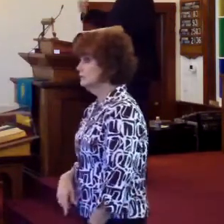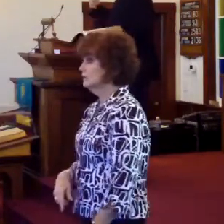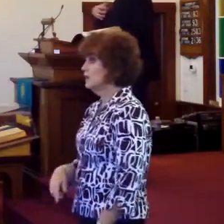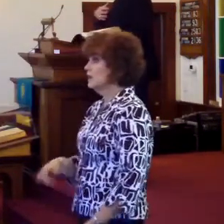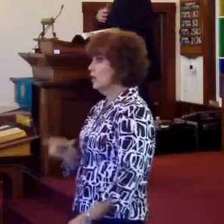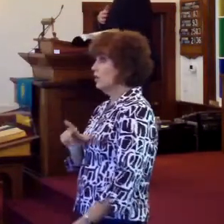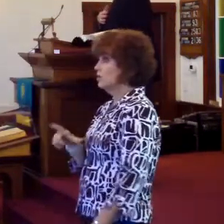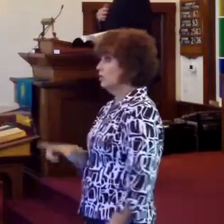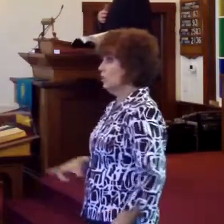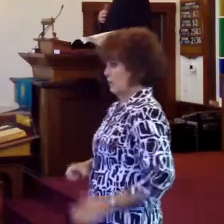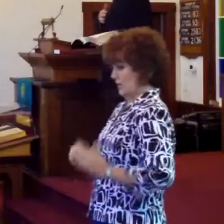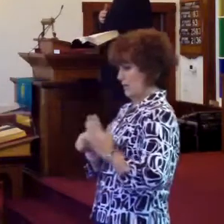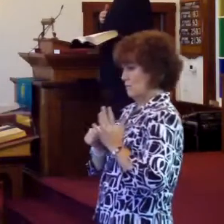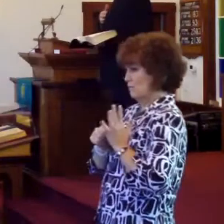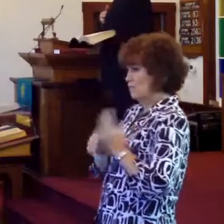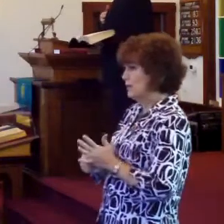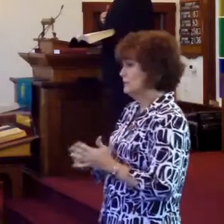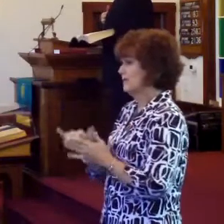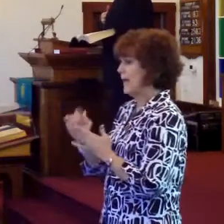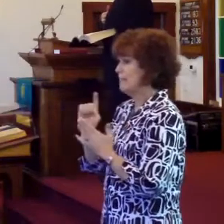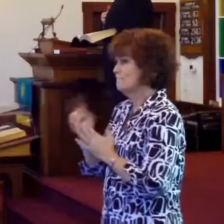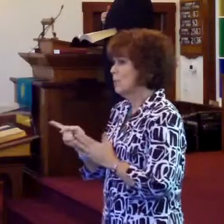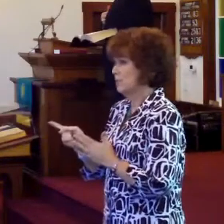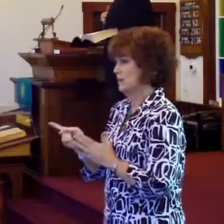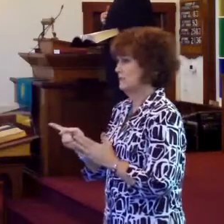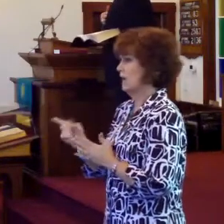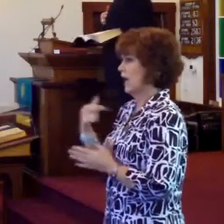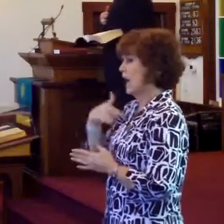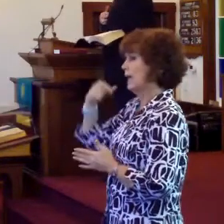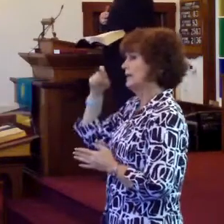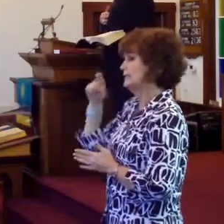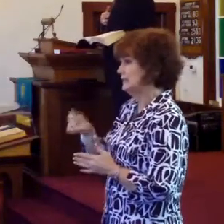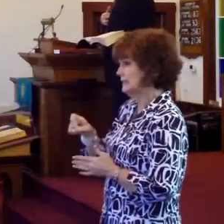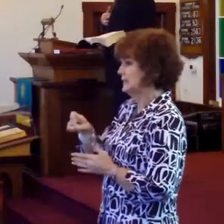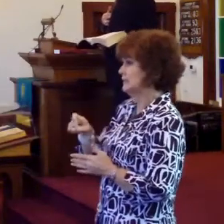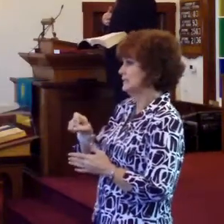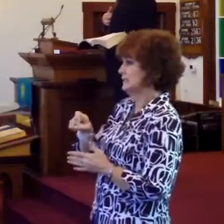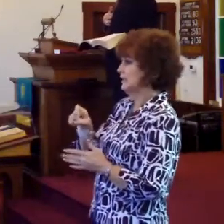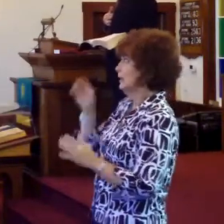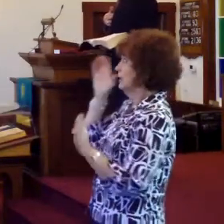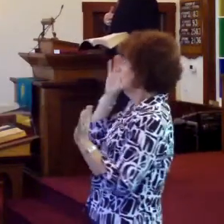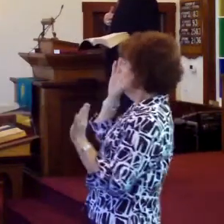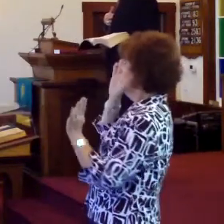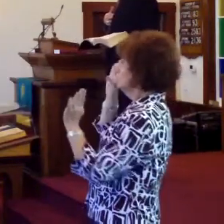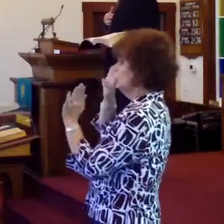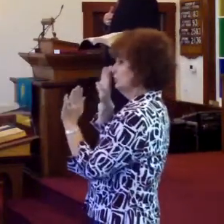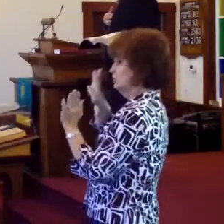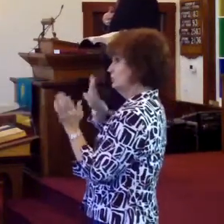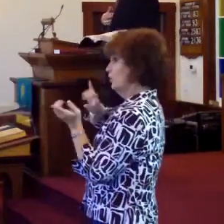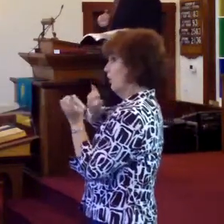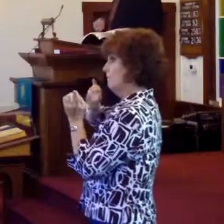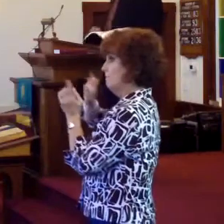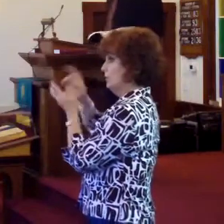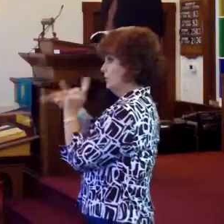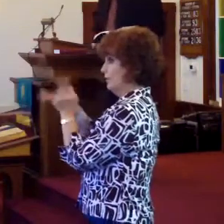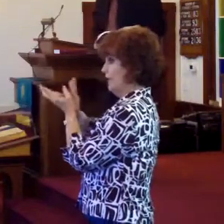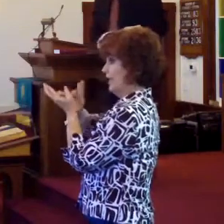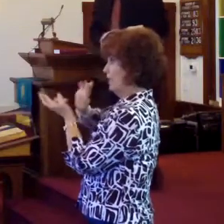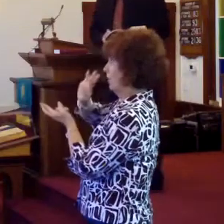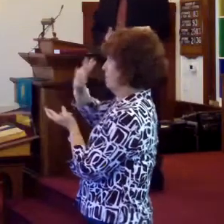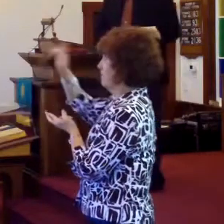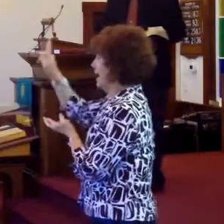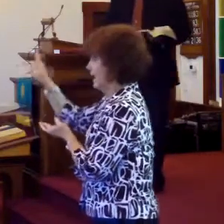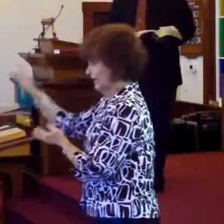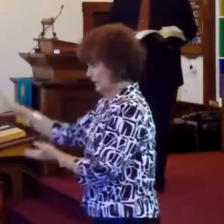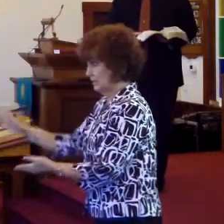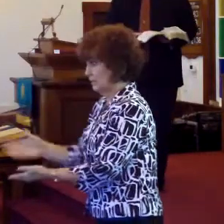the Lord impressed on me at that moment that I needed to turn back to him and get my life right. And when the music